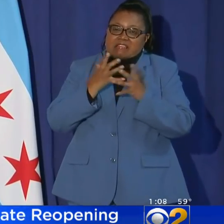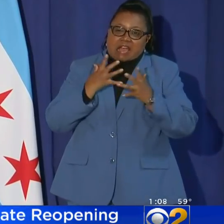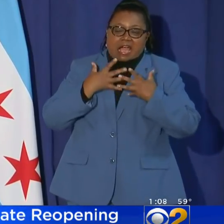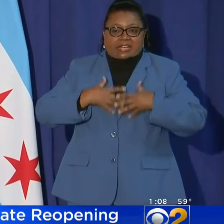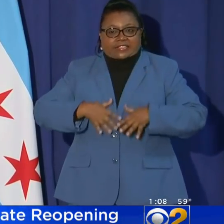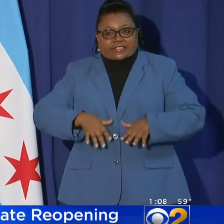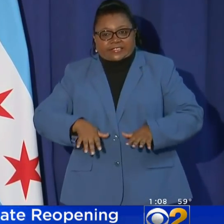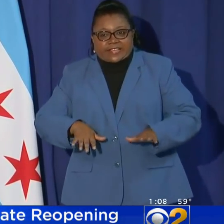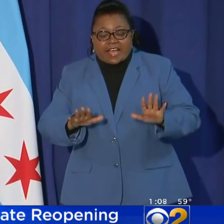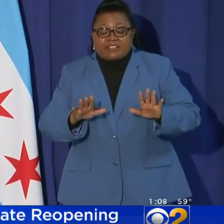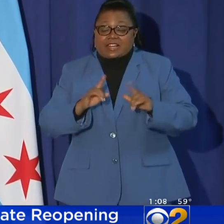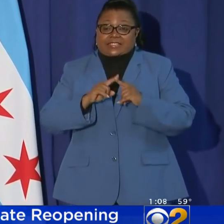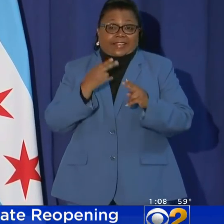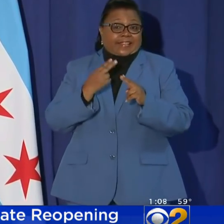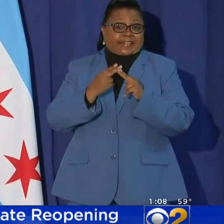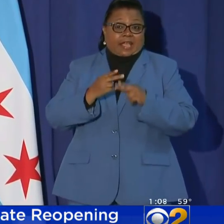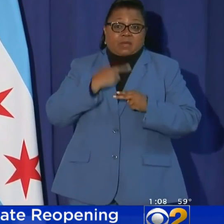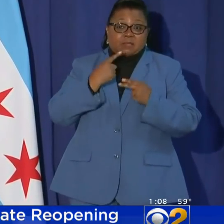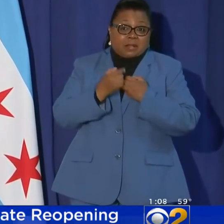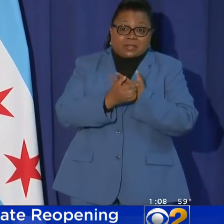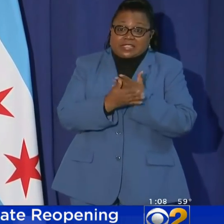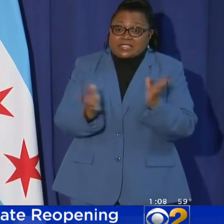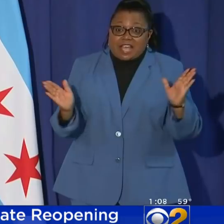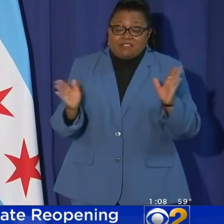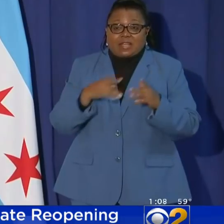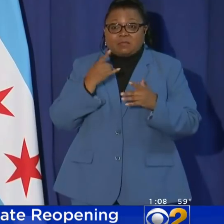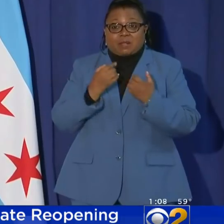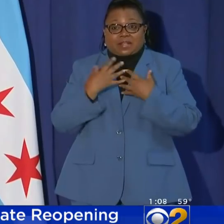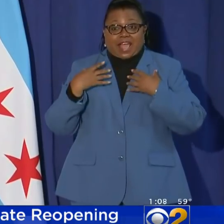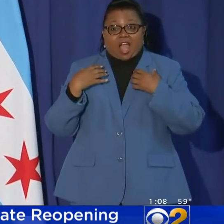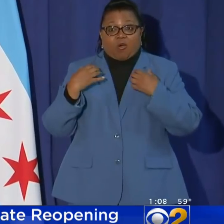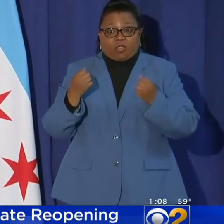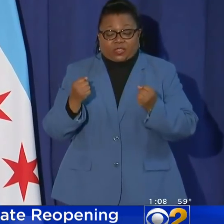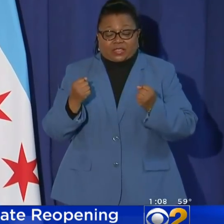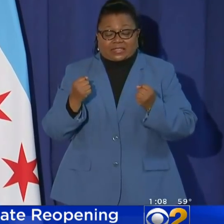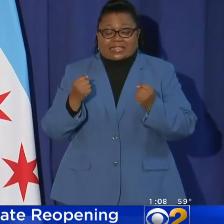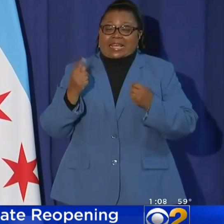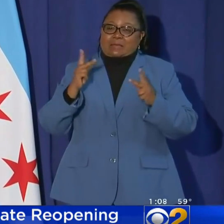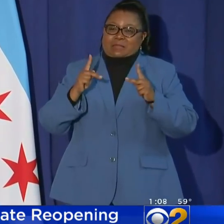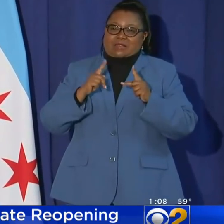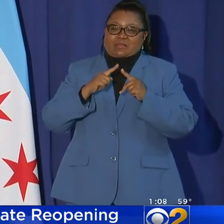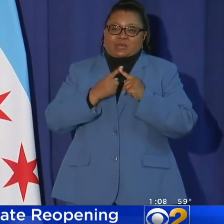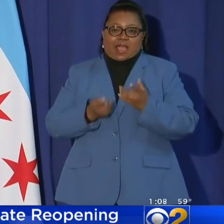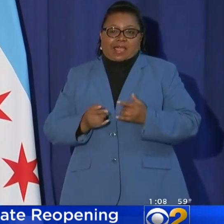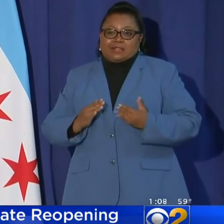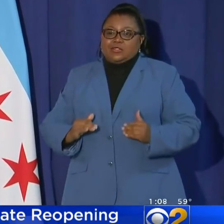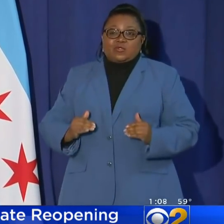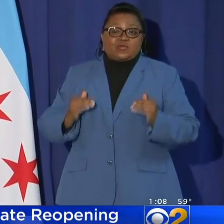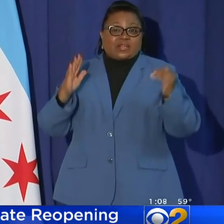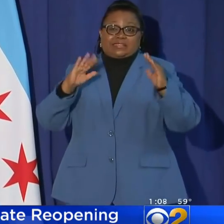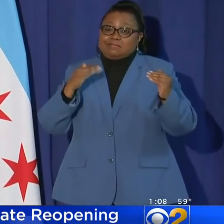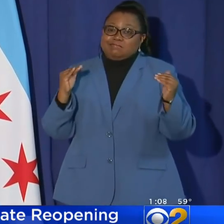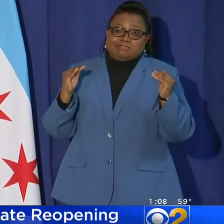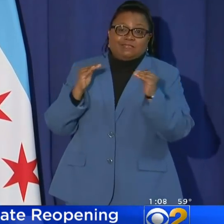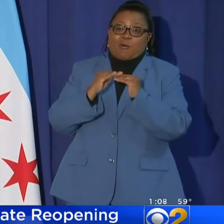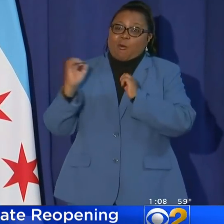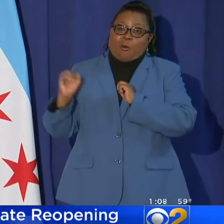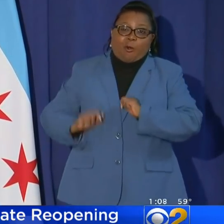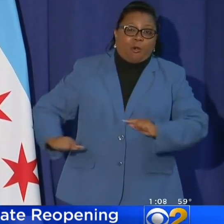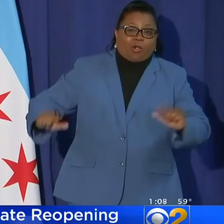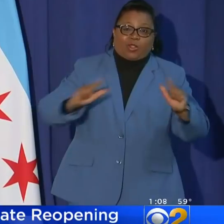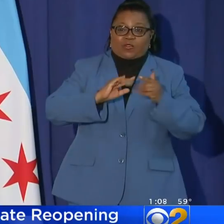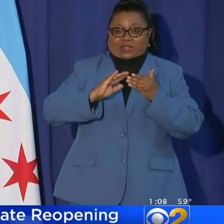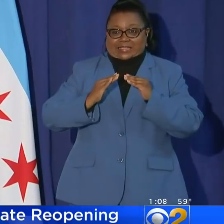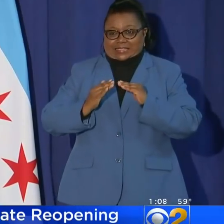of sacrifices in the name of public safety and public health. And people have risen to the occasion all over